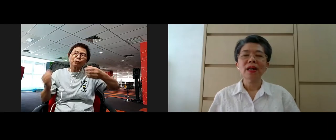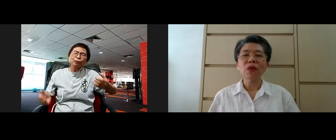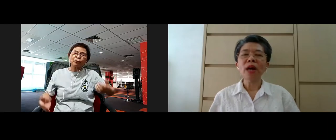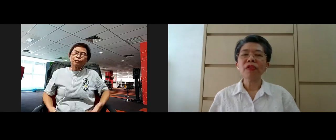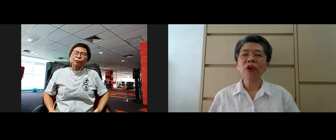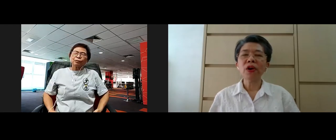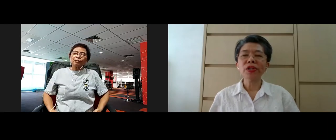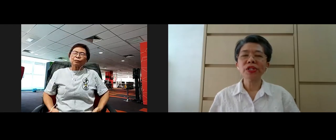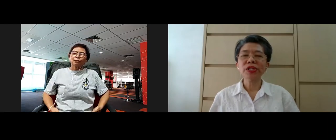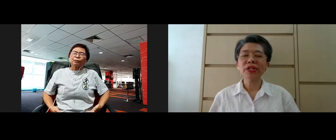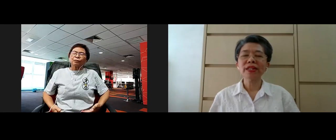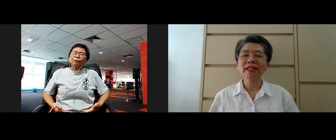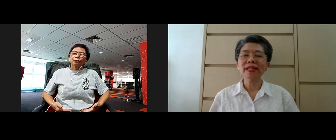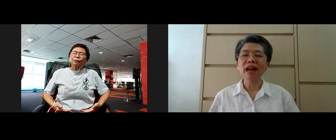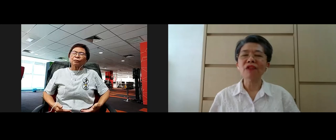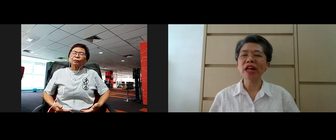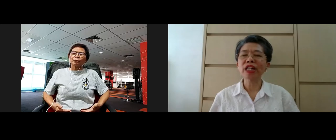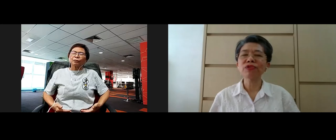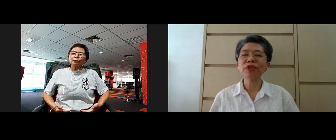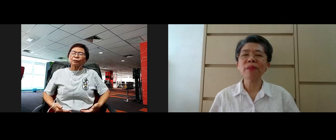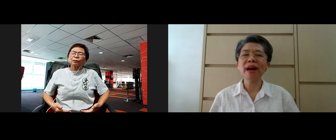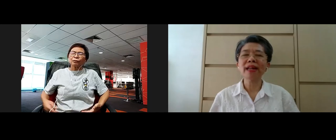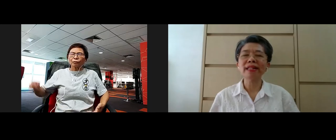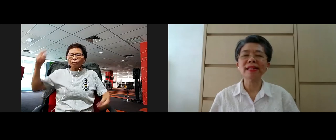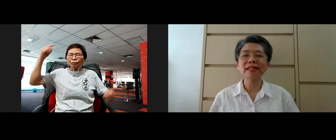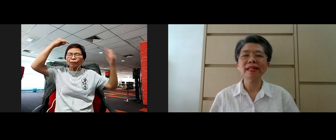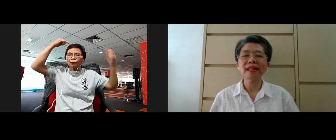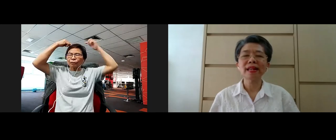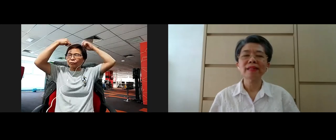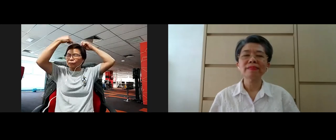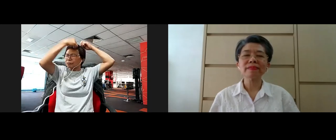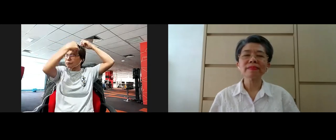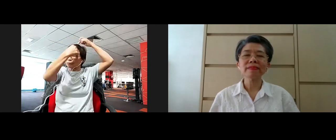What thoughts are running through your minds?